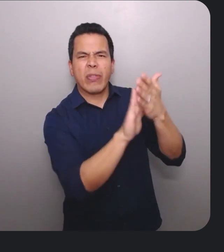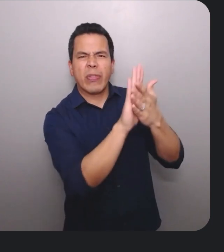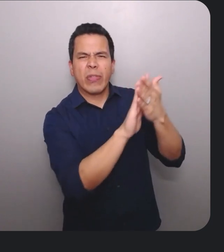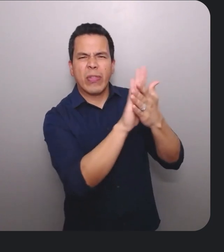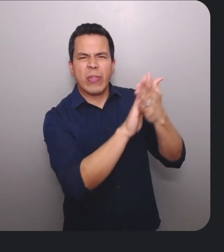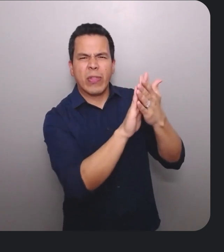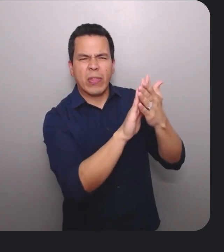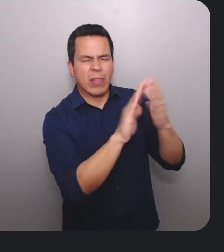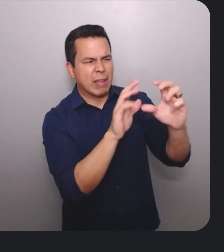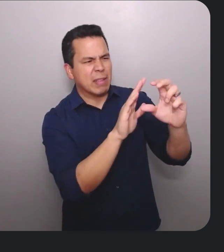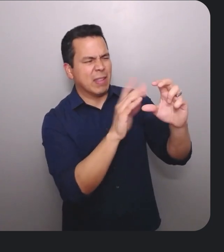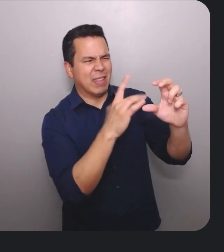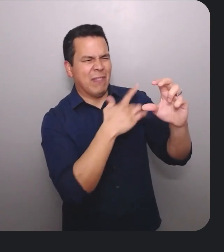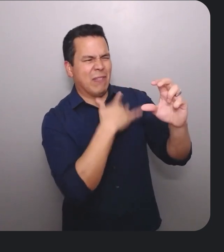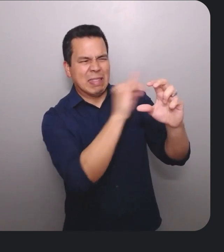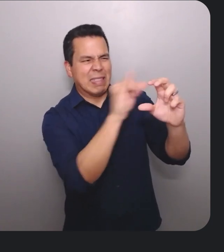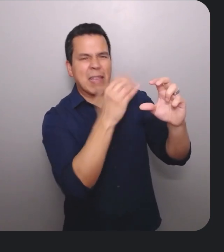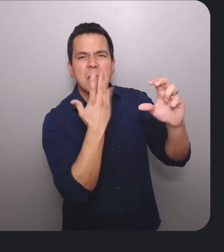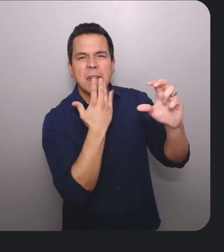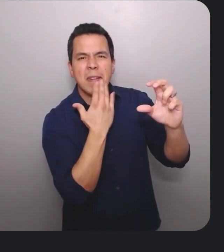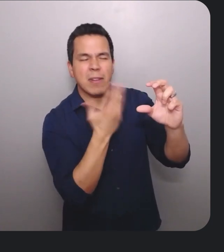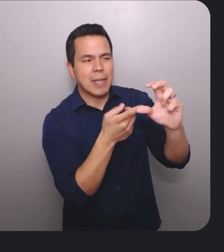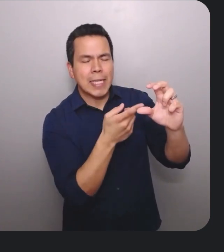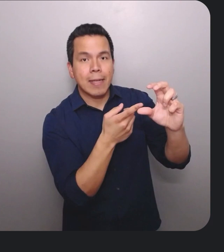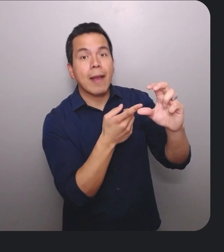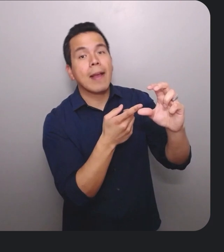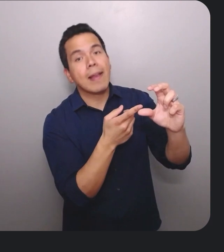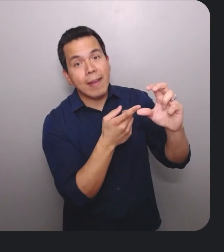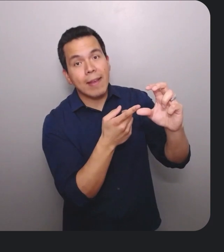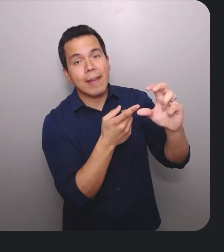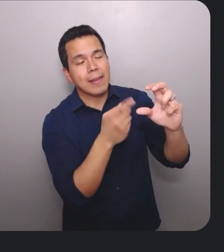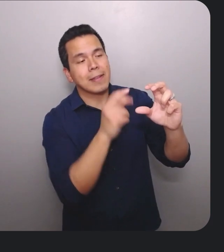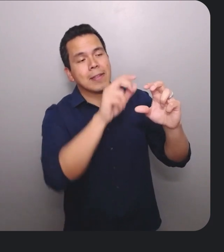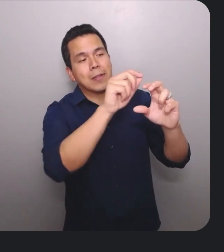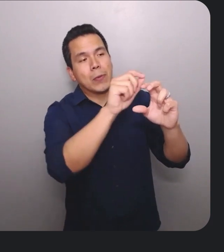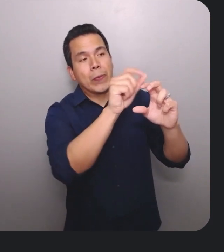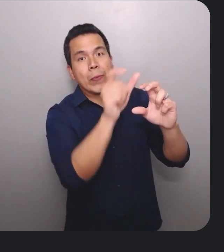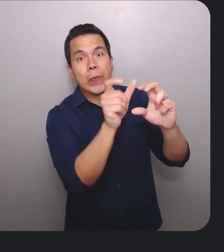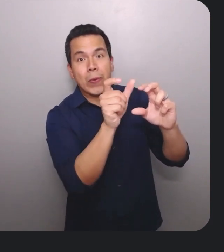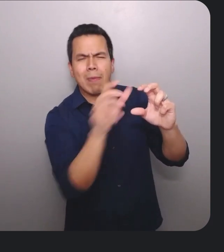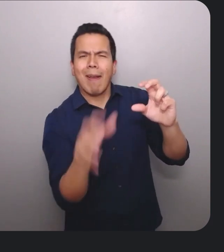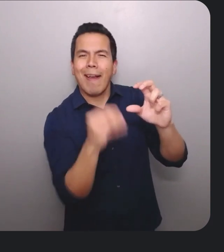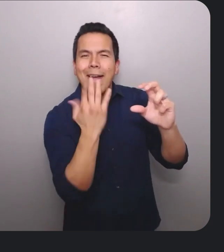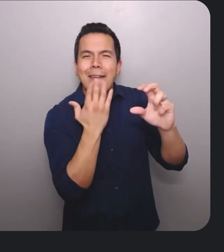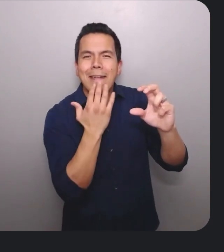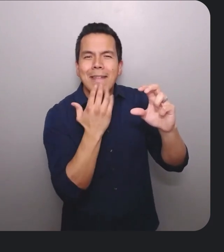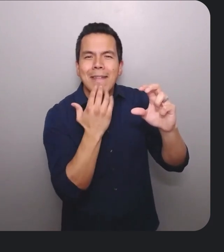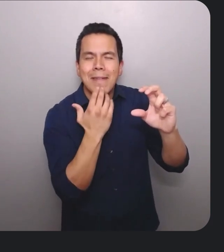of the track, which can make it confusing to know how to set the temperature. And there are many ways to fix this. We